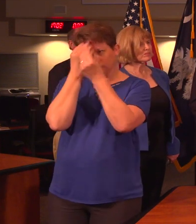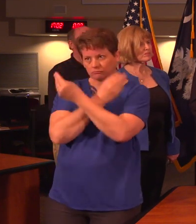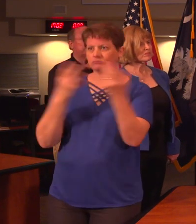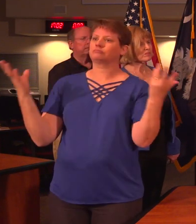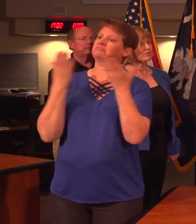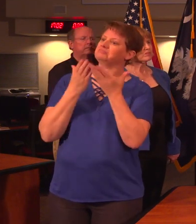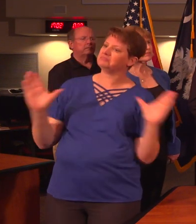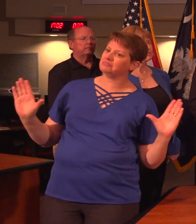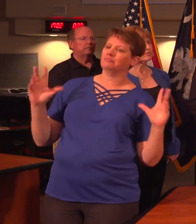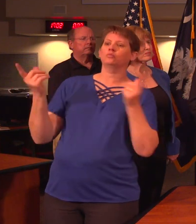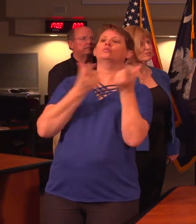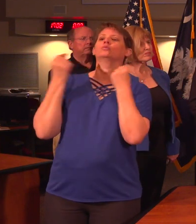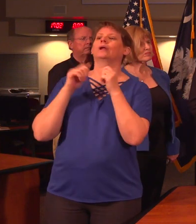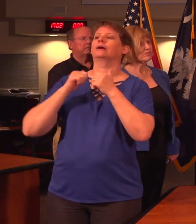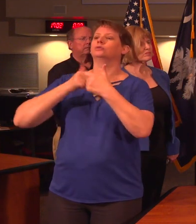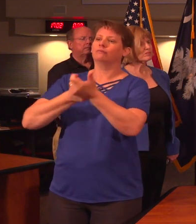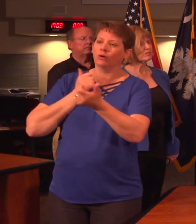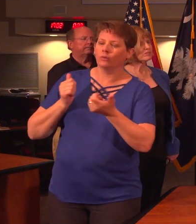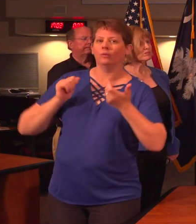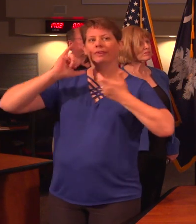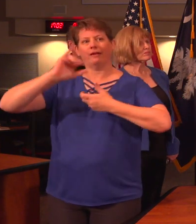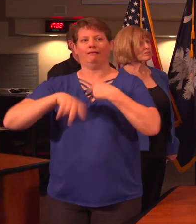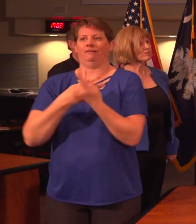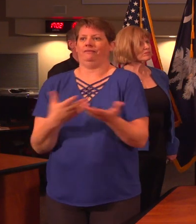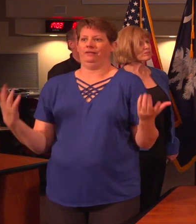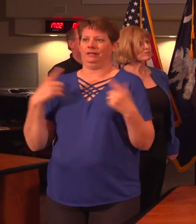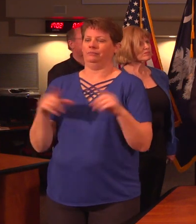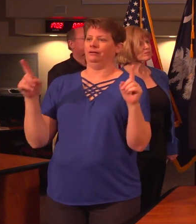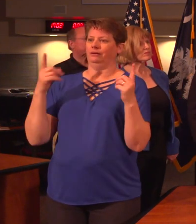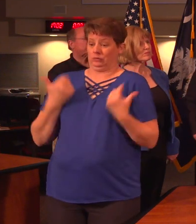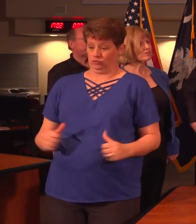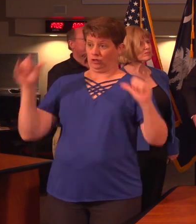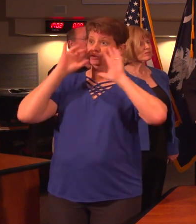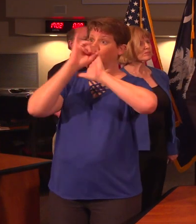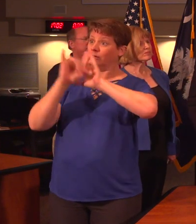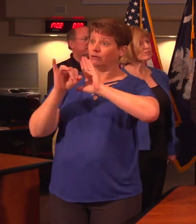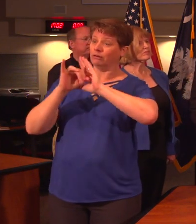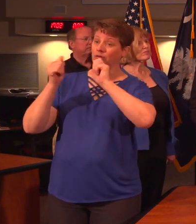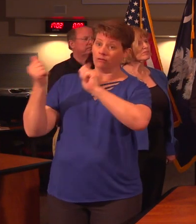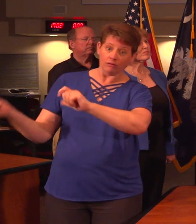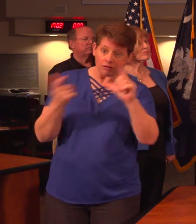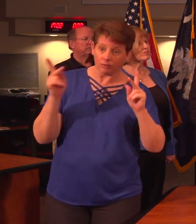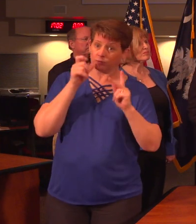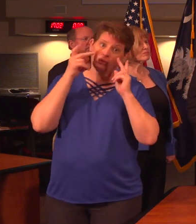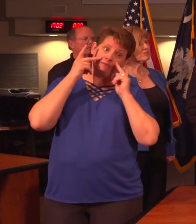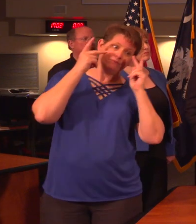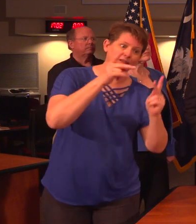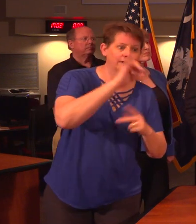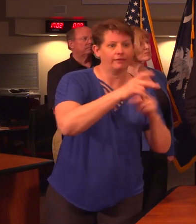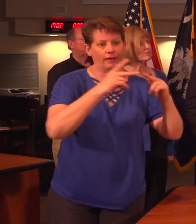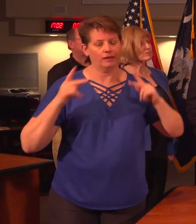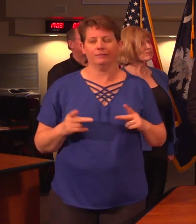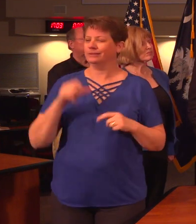to avoid large gatherings but we don't attempt to identify everyone who's in who visited a buffet or